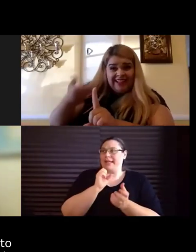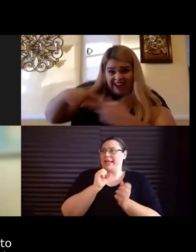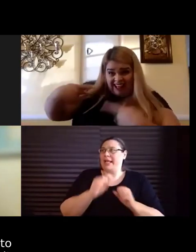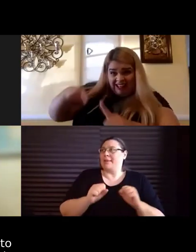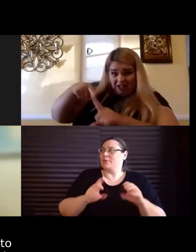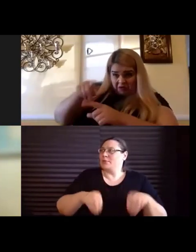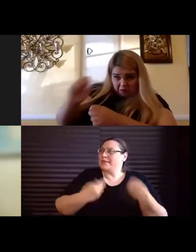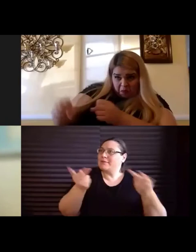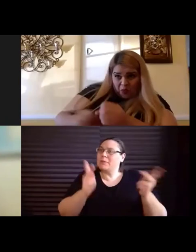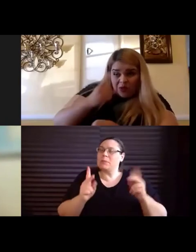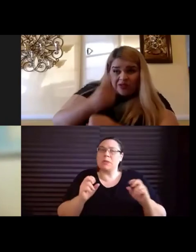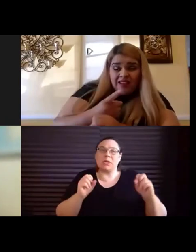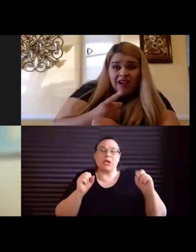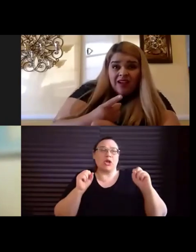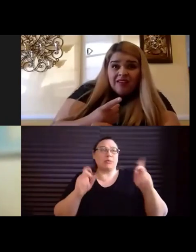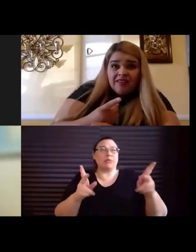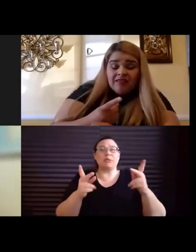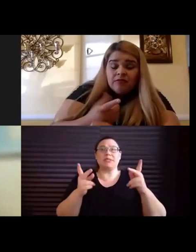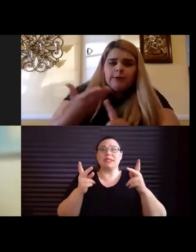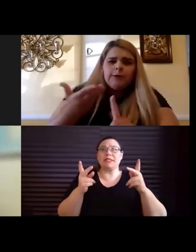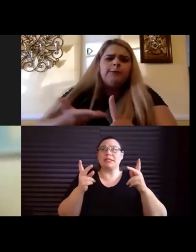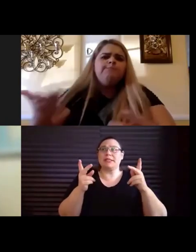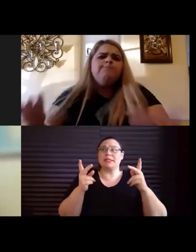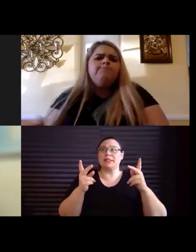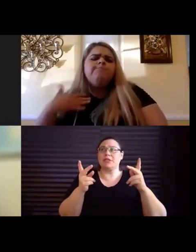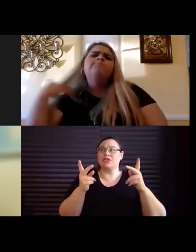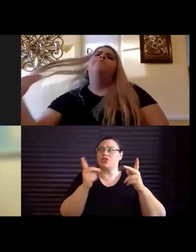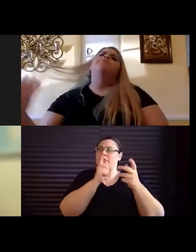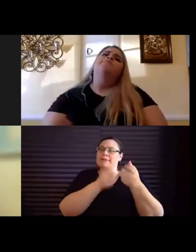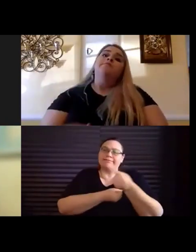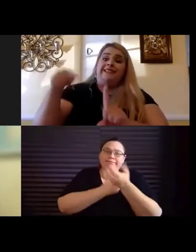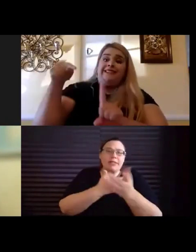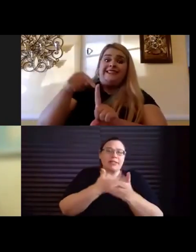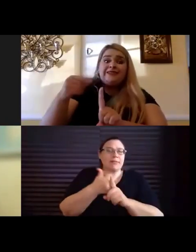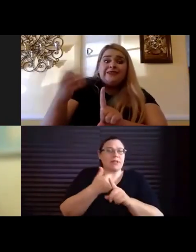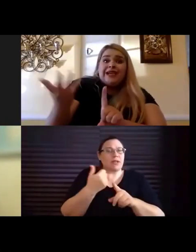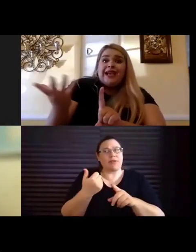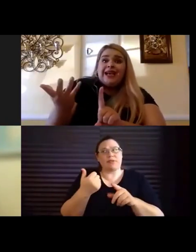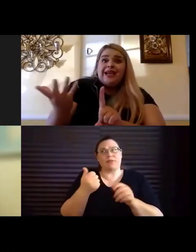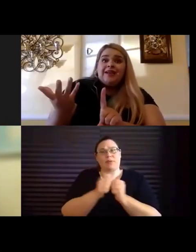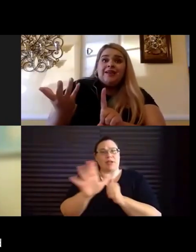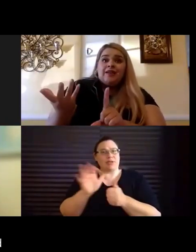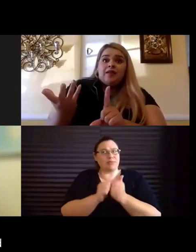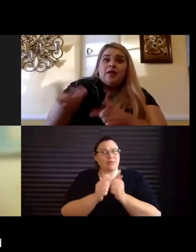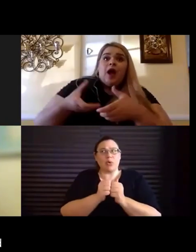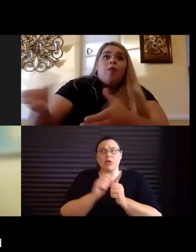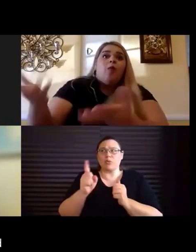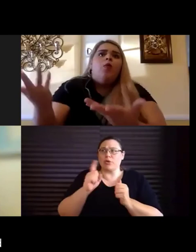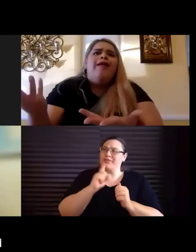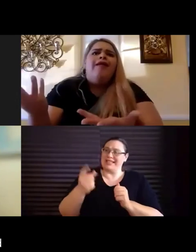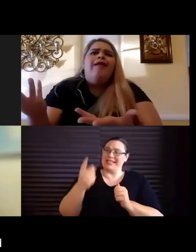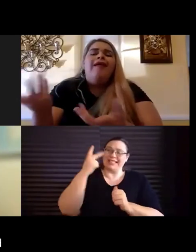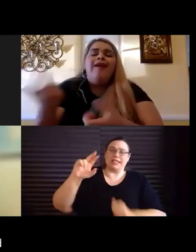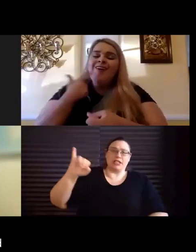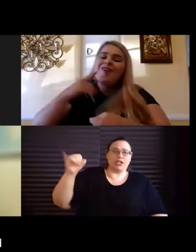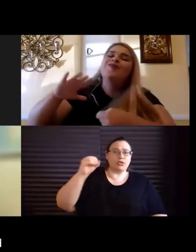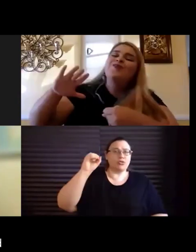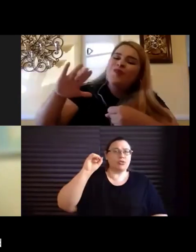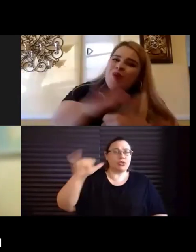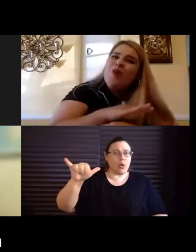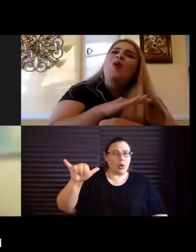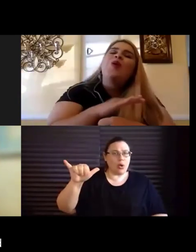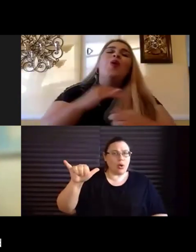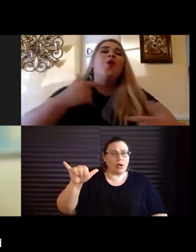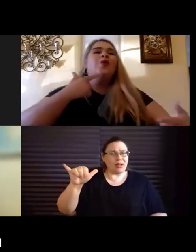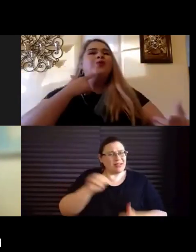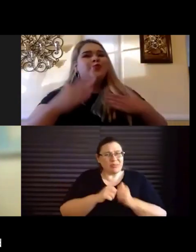to, to express themselves in sport in a way that's full of joy because sport should be fun.